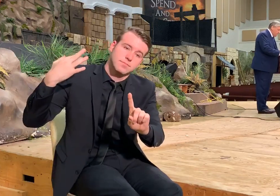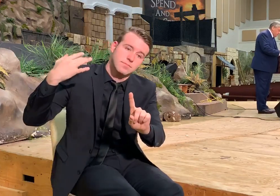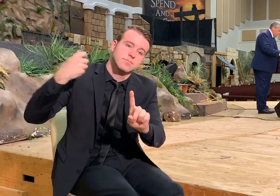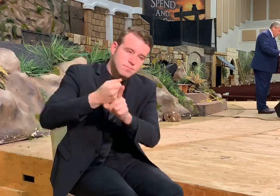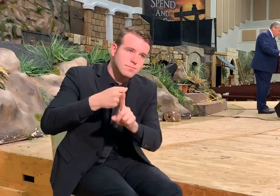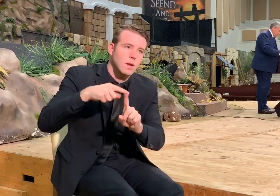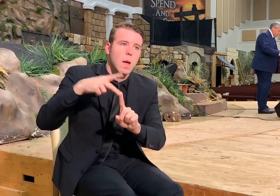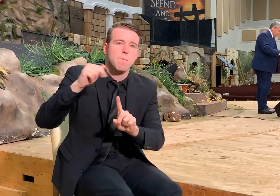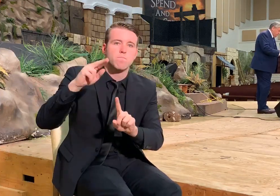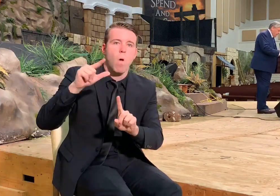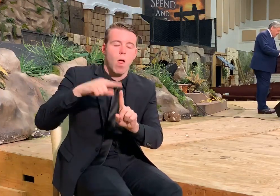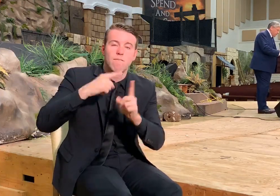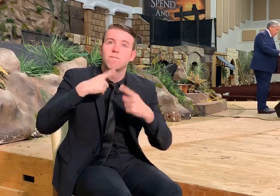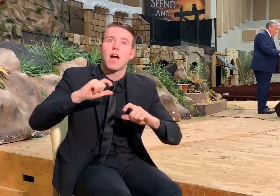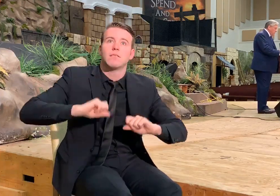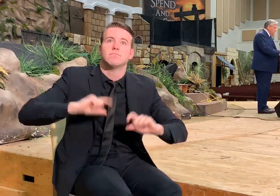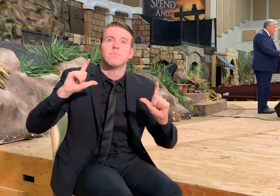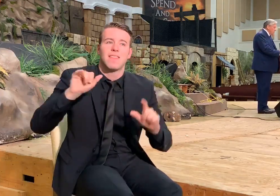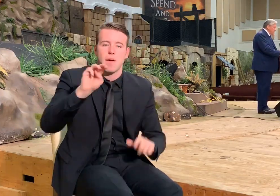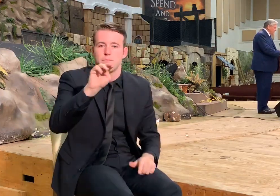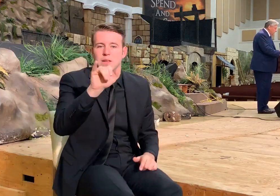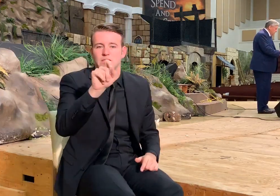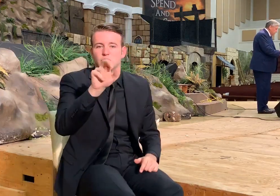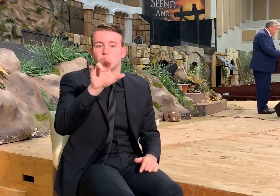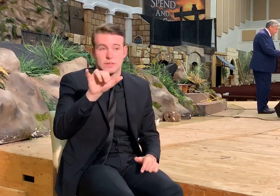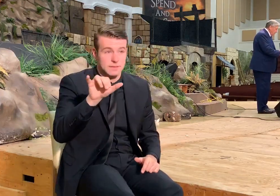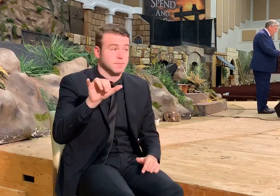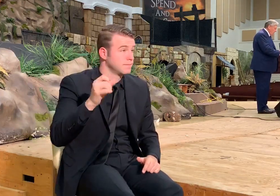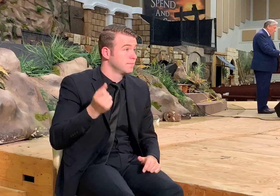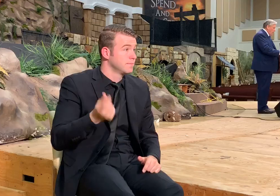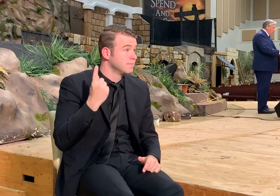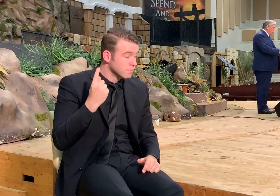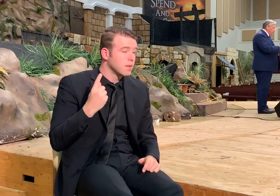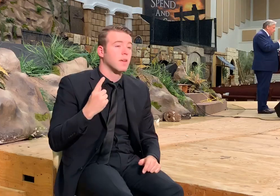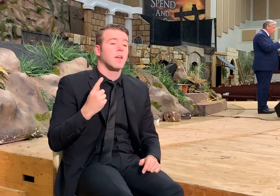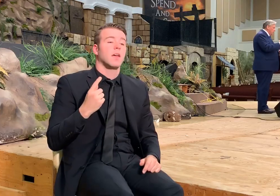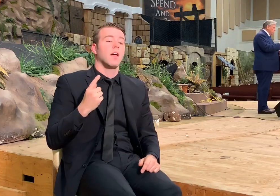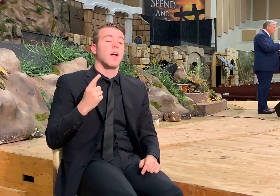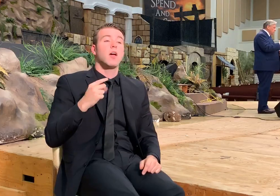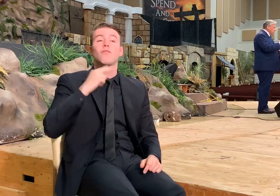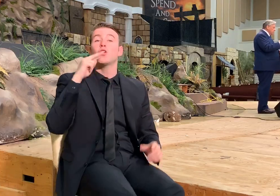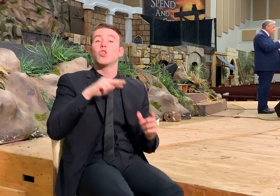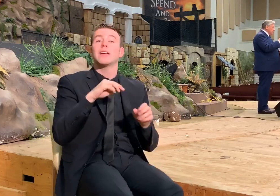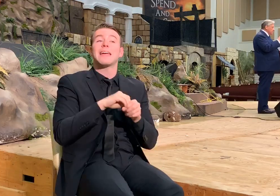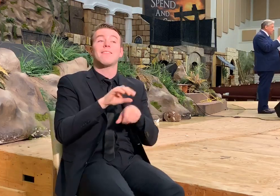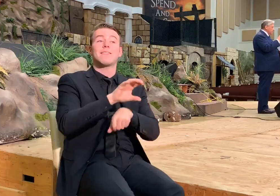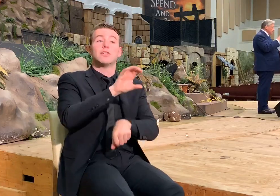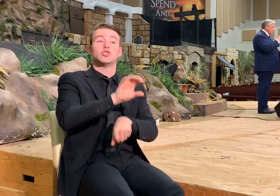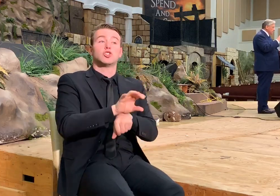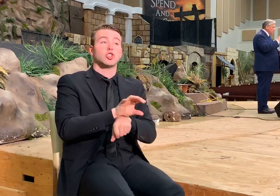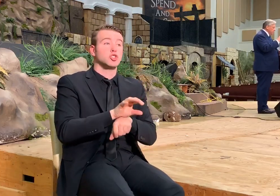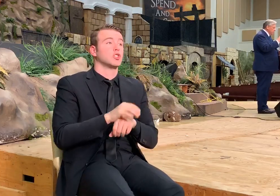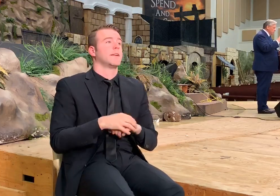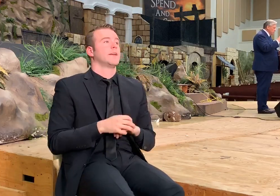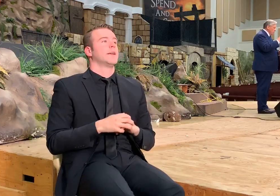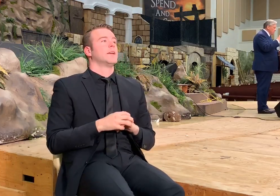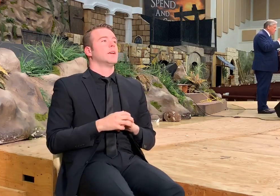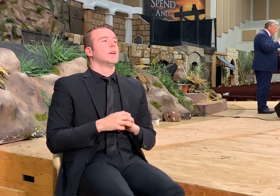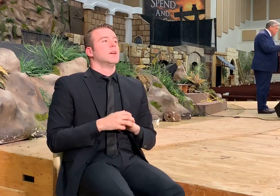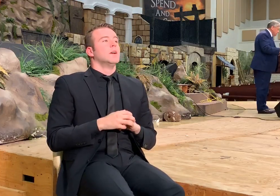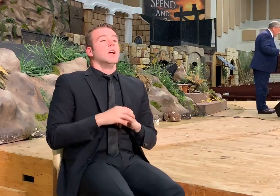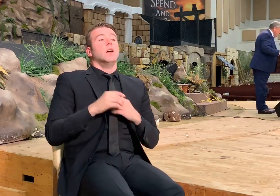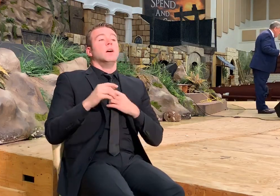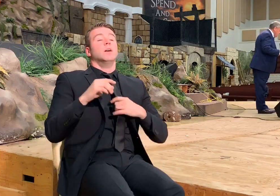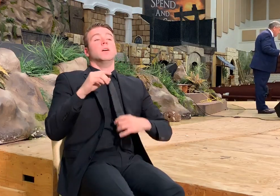mysteries. And so when you look at this in the church, the